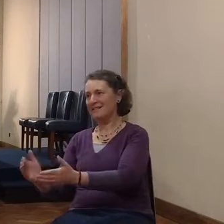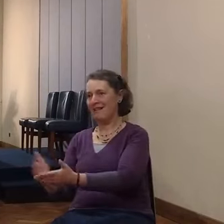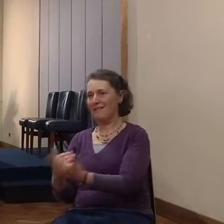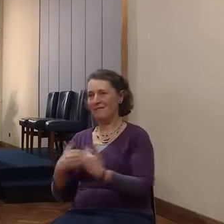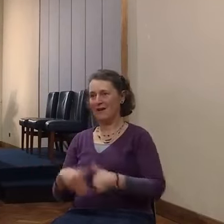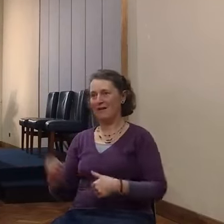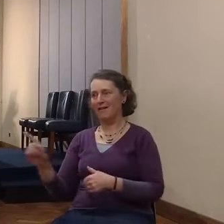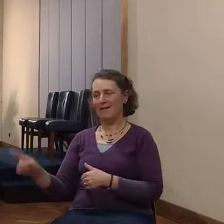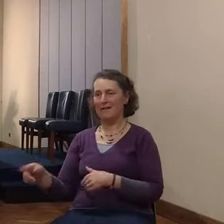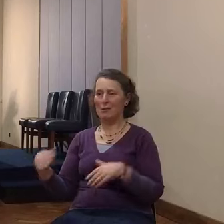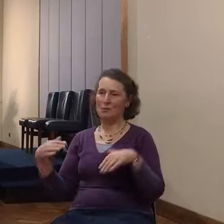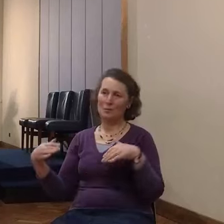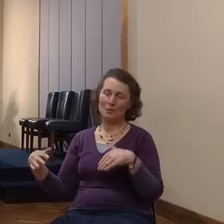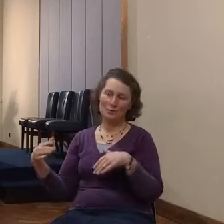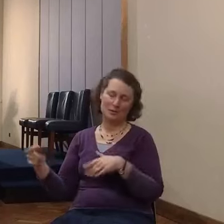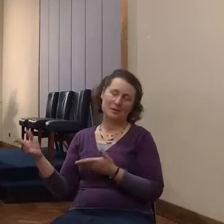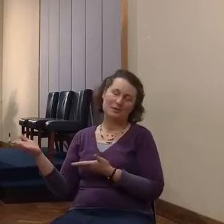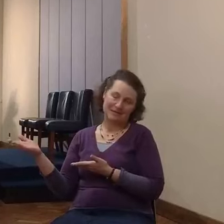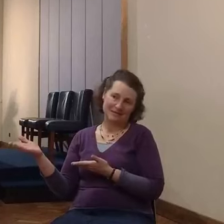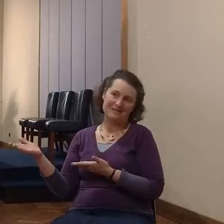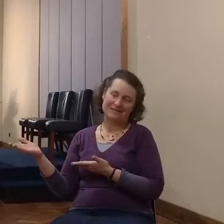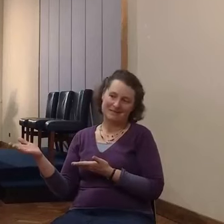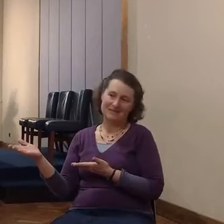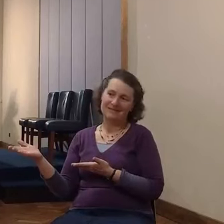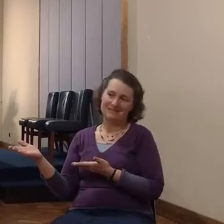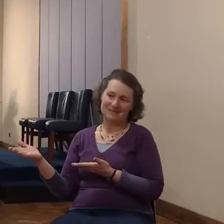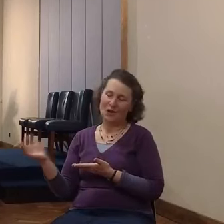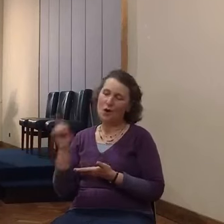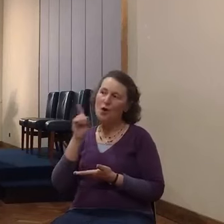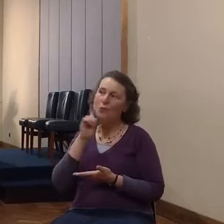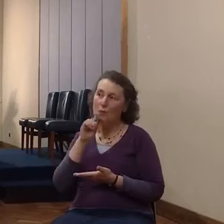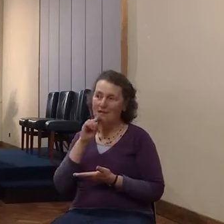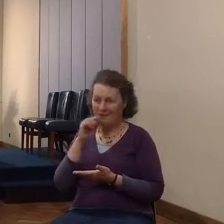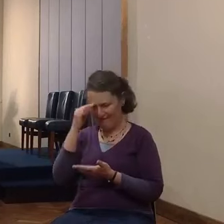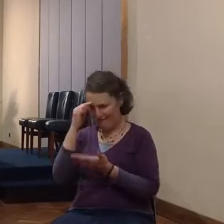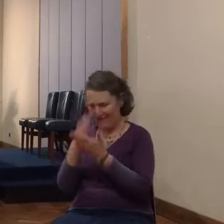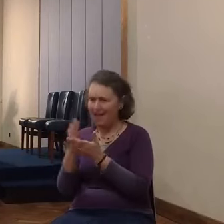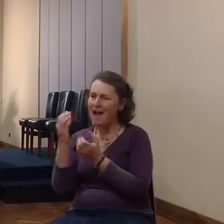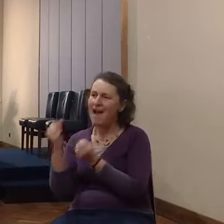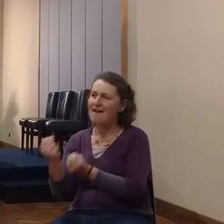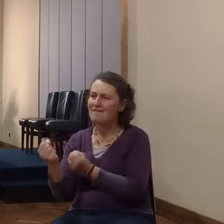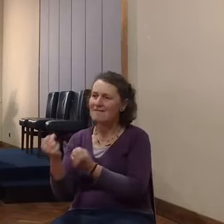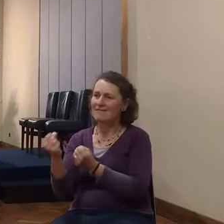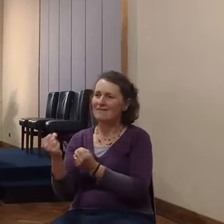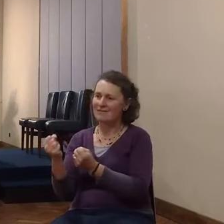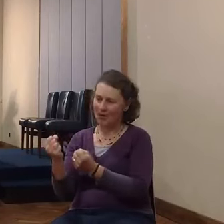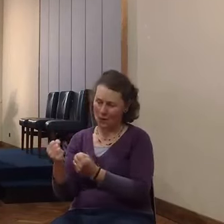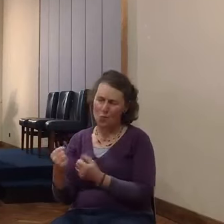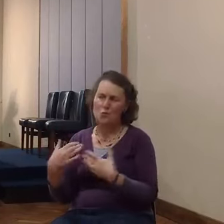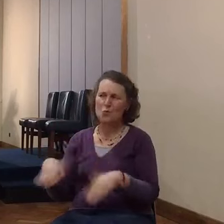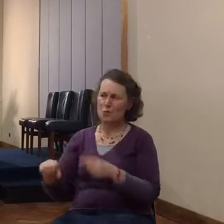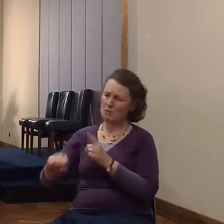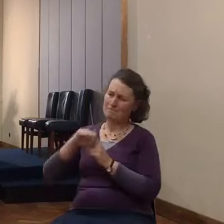saviour of the world, a woman of faith who stands up, but it's the lessons,